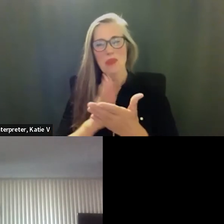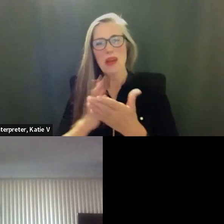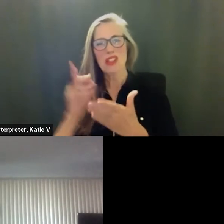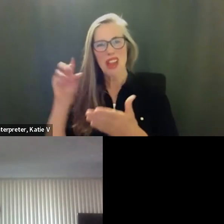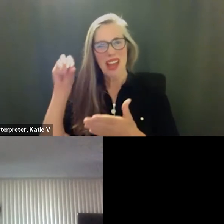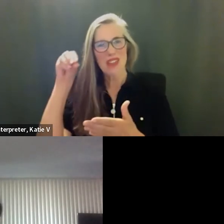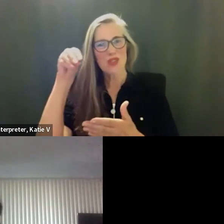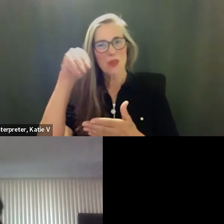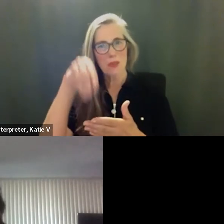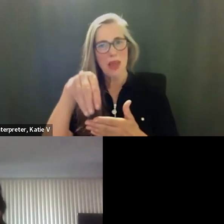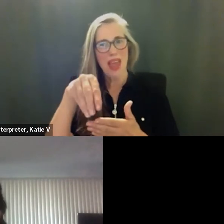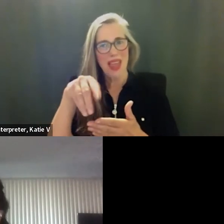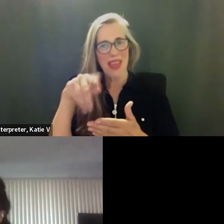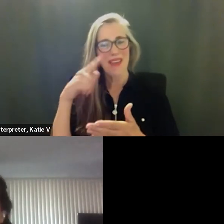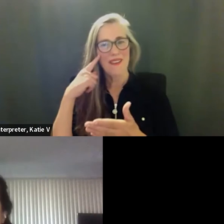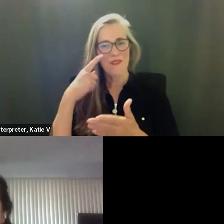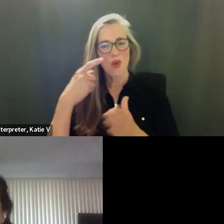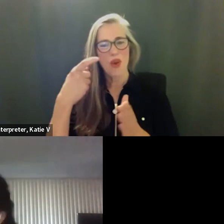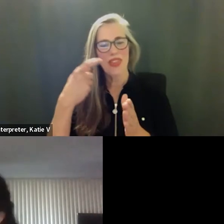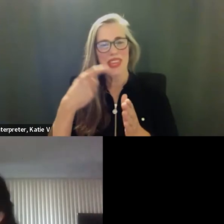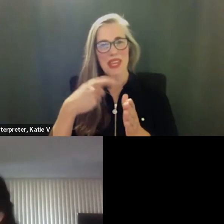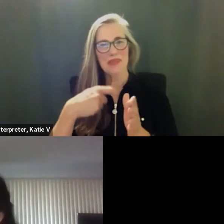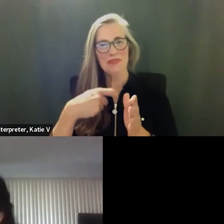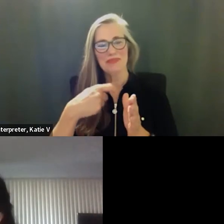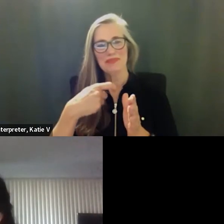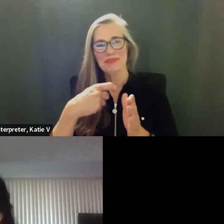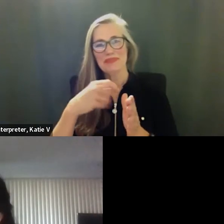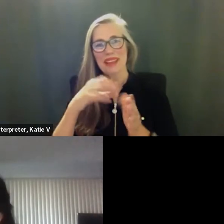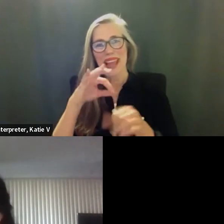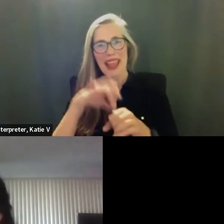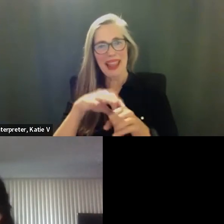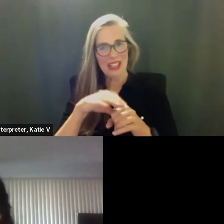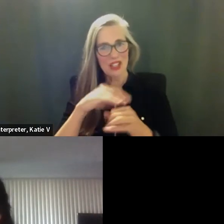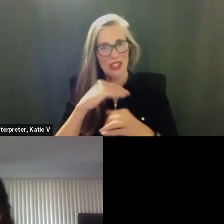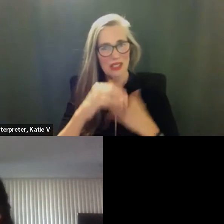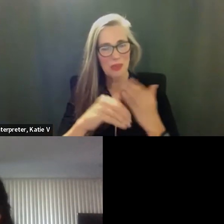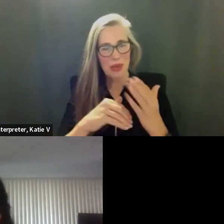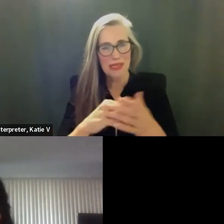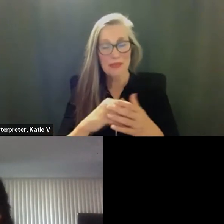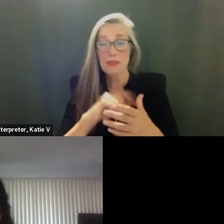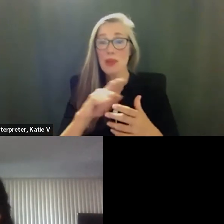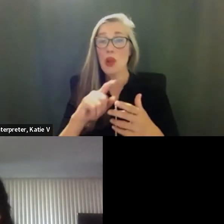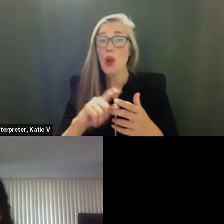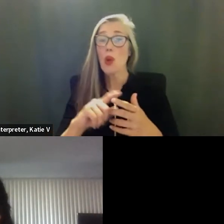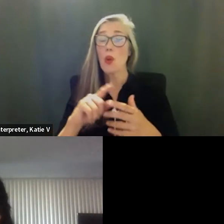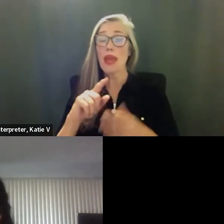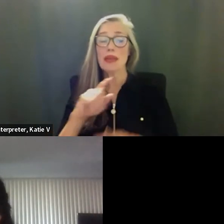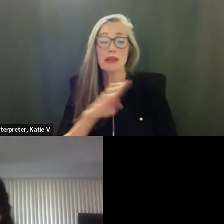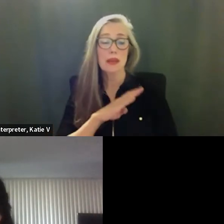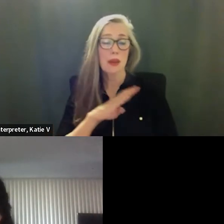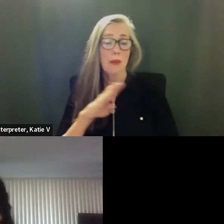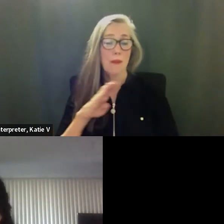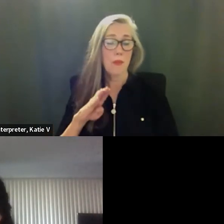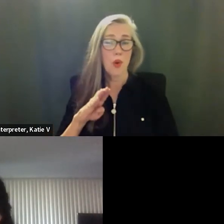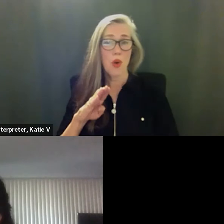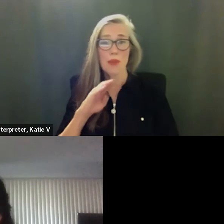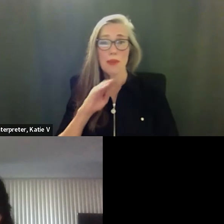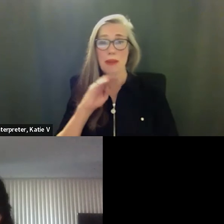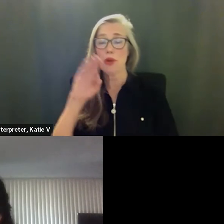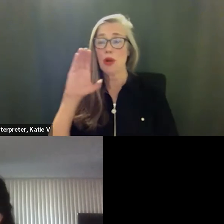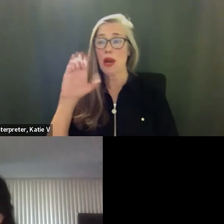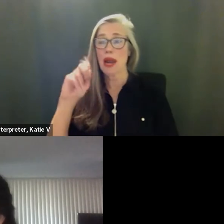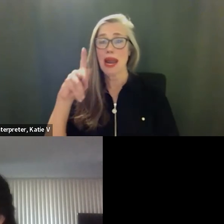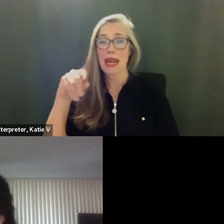once trustee caps submits her letter of resignation we we would have 60 days to to fill that